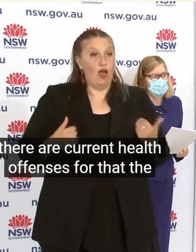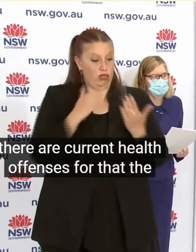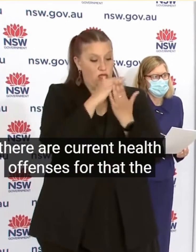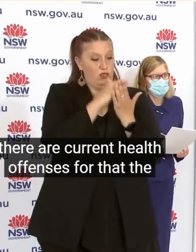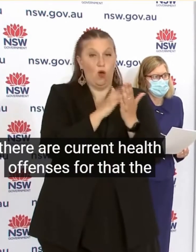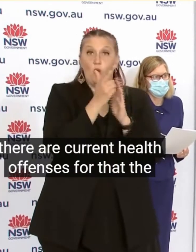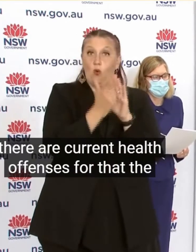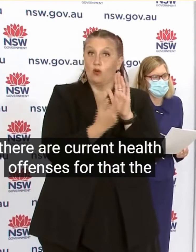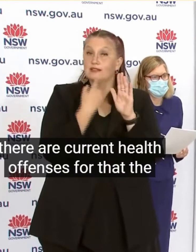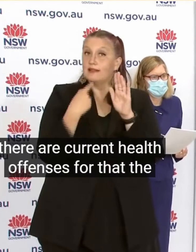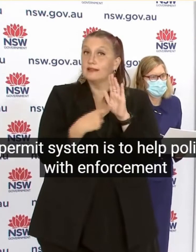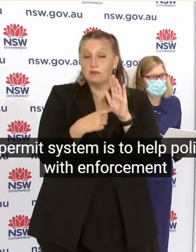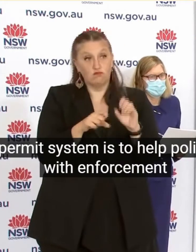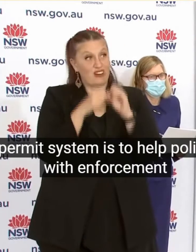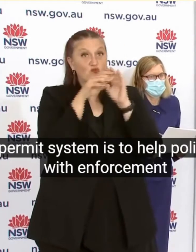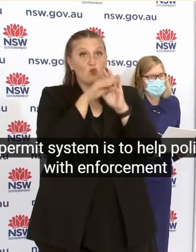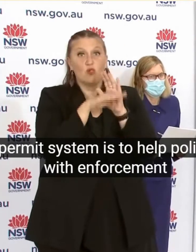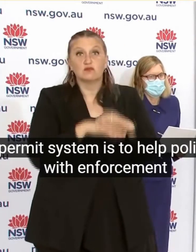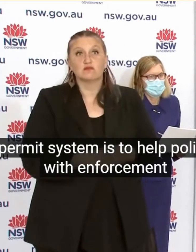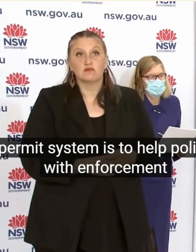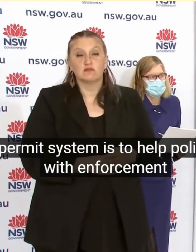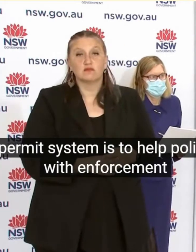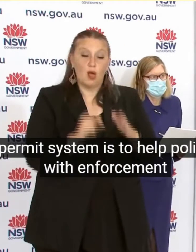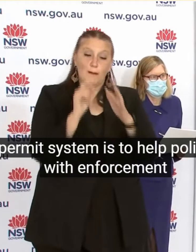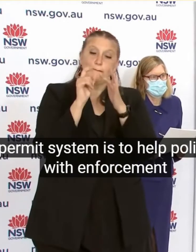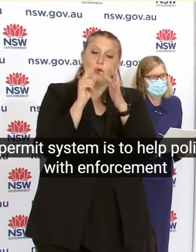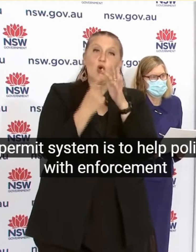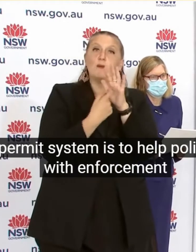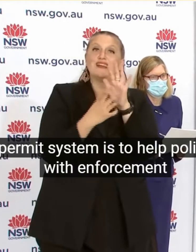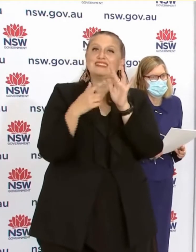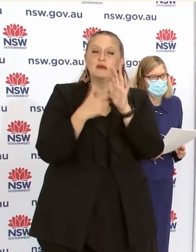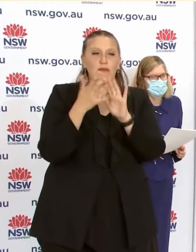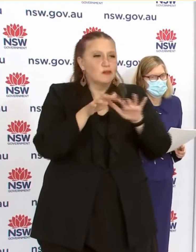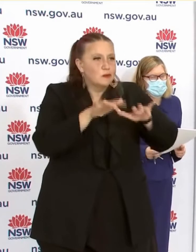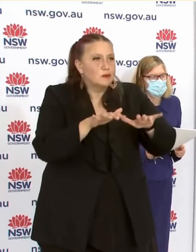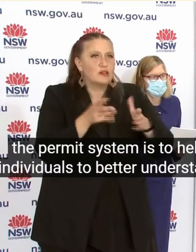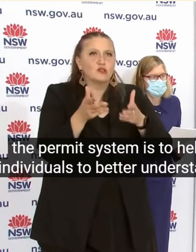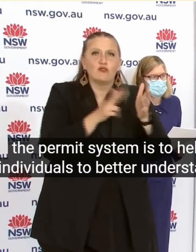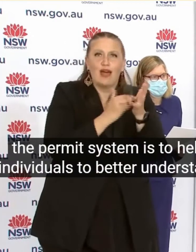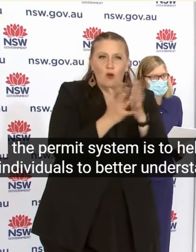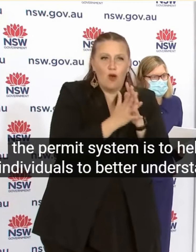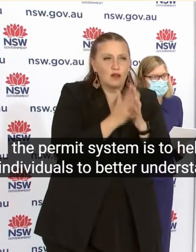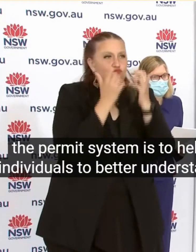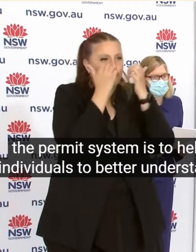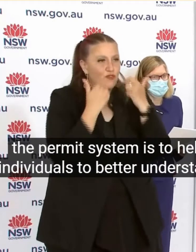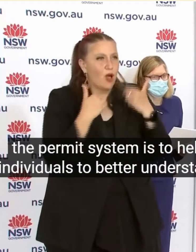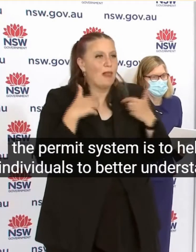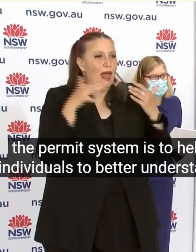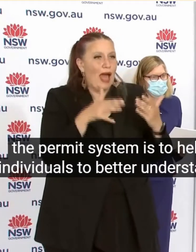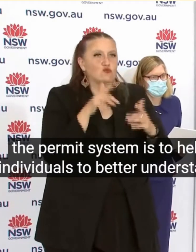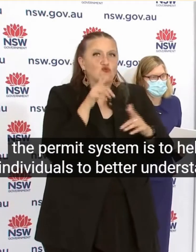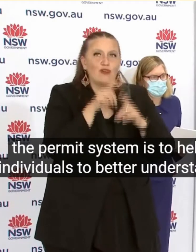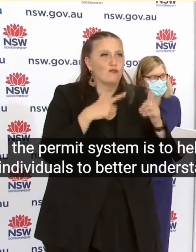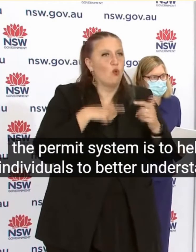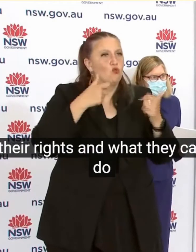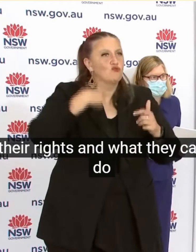permit system Is to help police With enforcement The permit system Is to help individuals To better understand Their